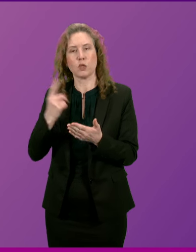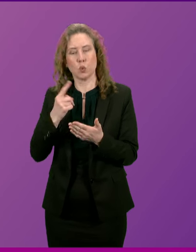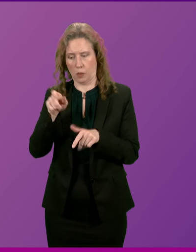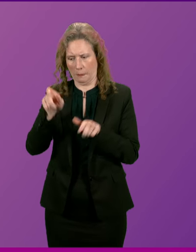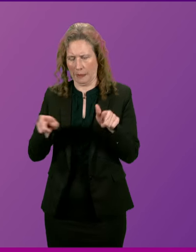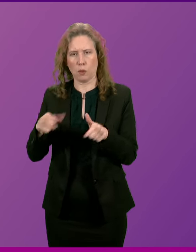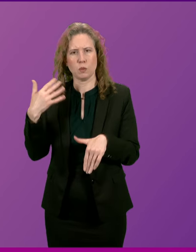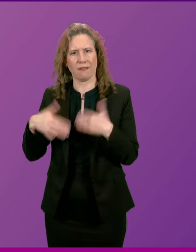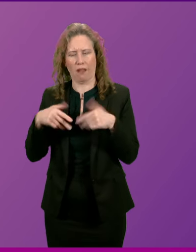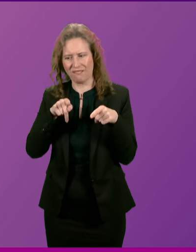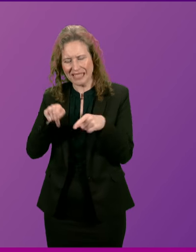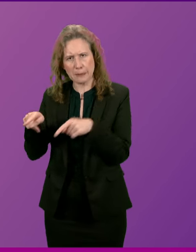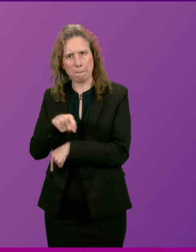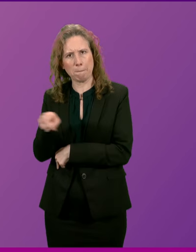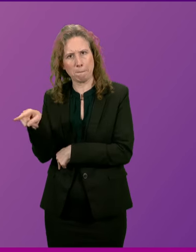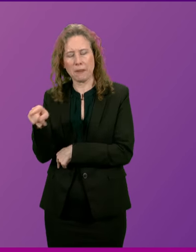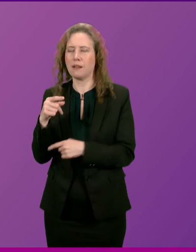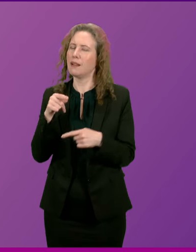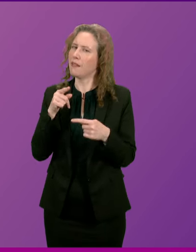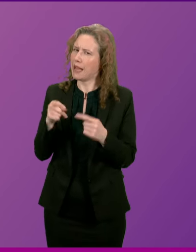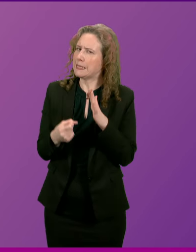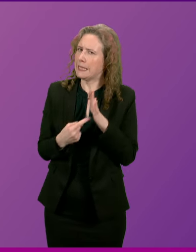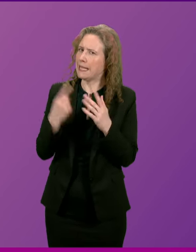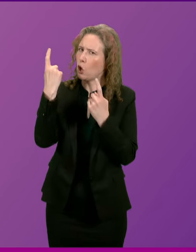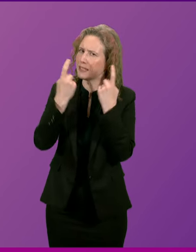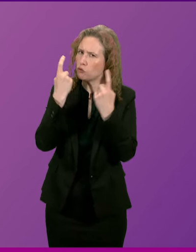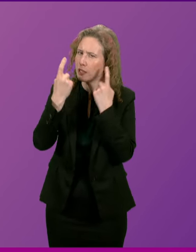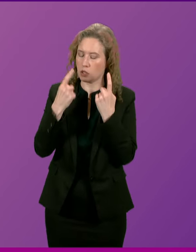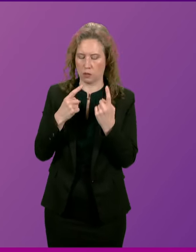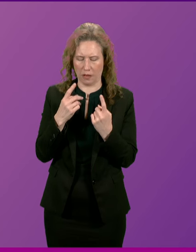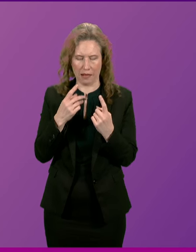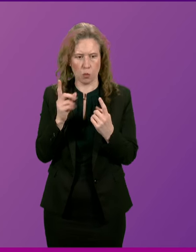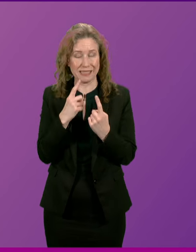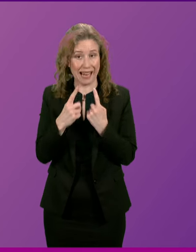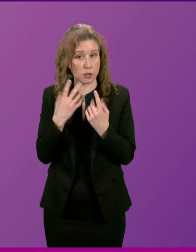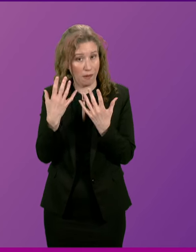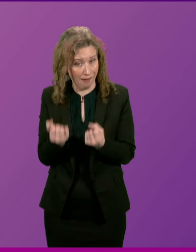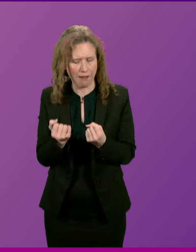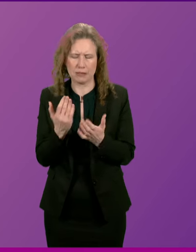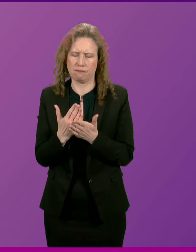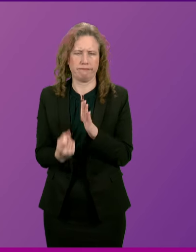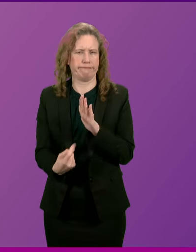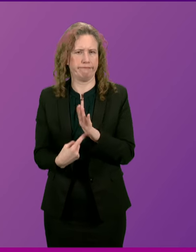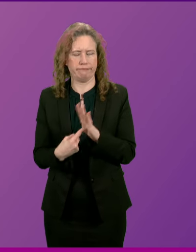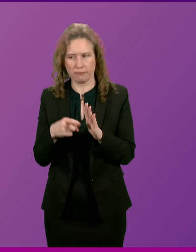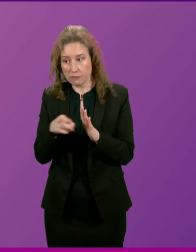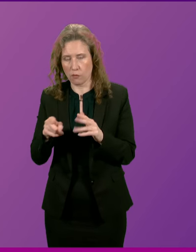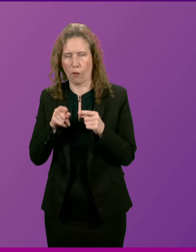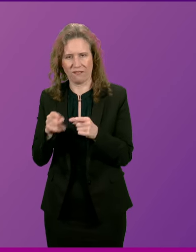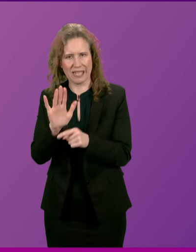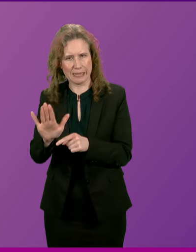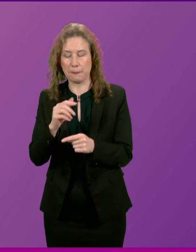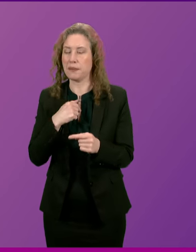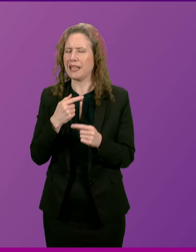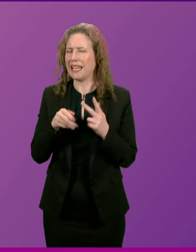as well. And that is a key consideration when it comes to the data that is held. And I'm sure if the Member is